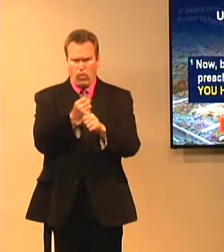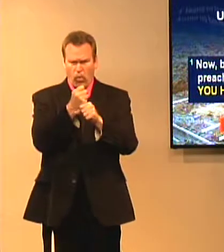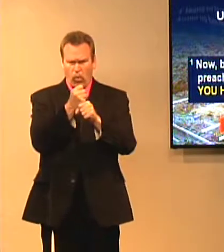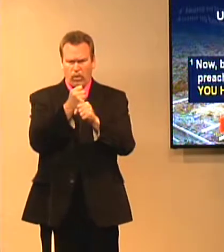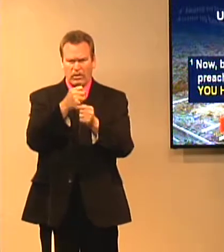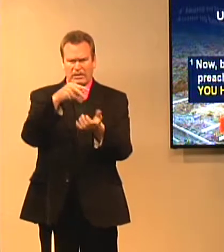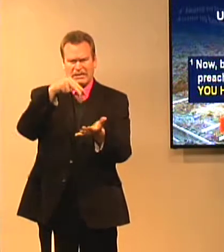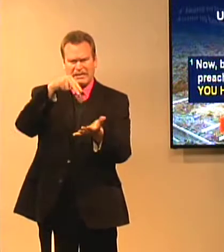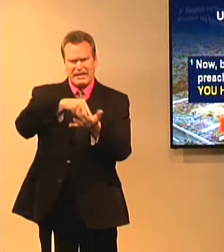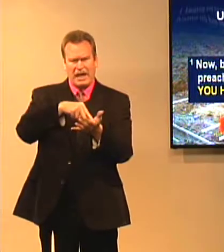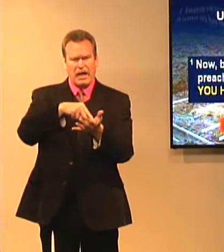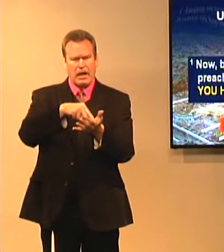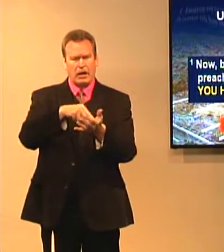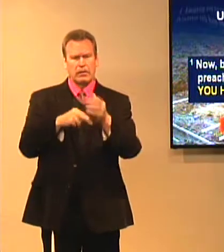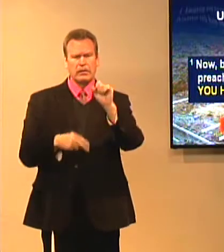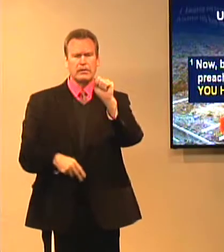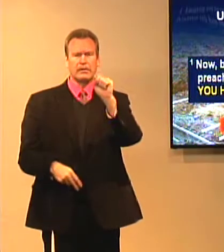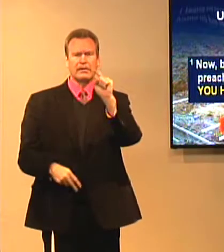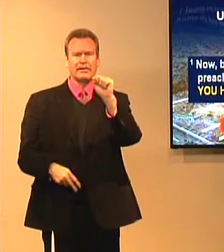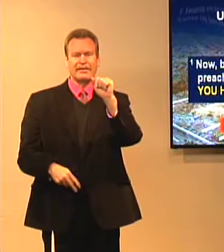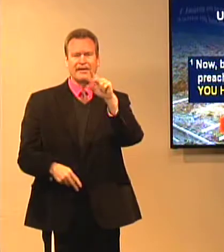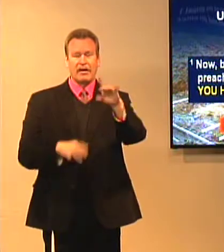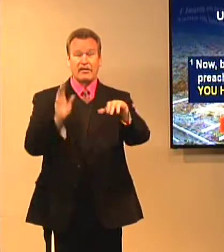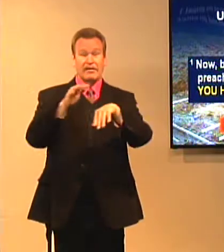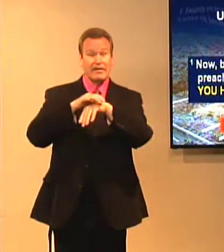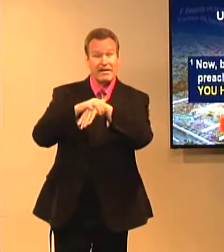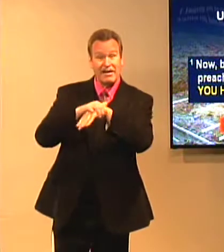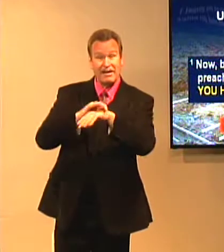Now, brothers, I want to remind you of the gospel.